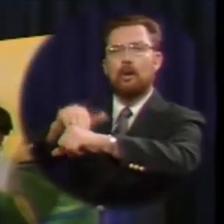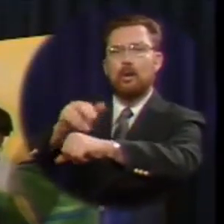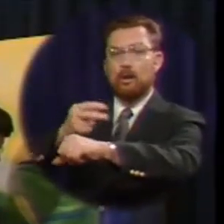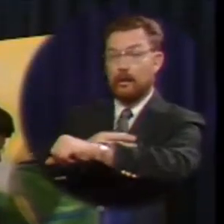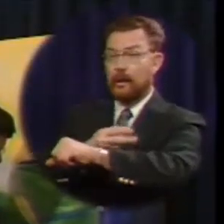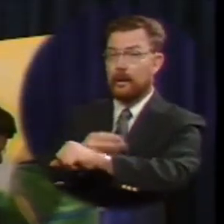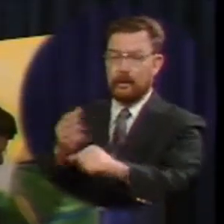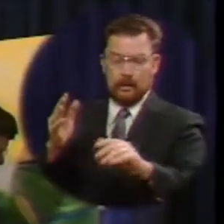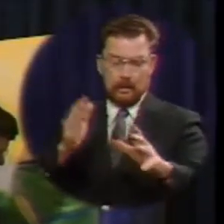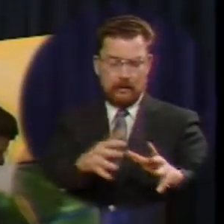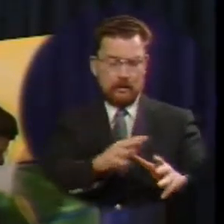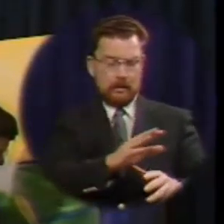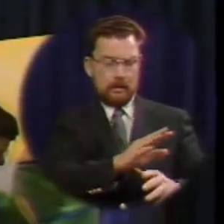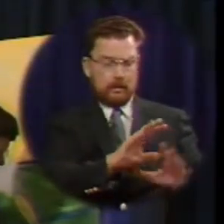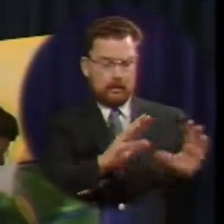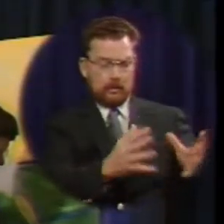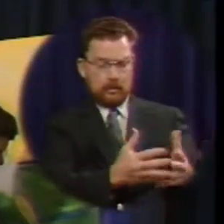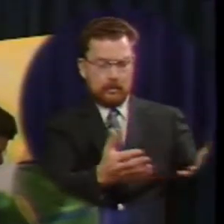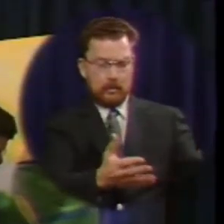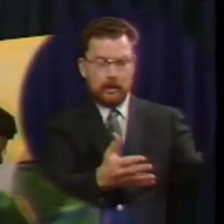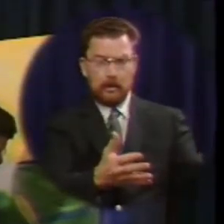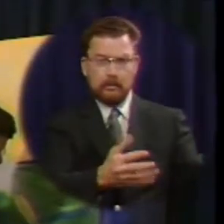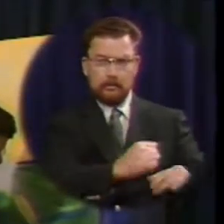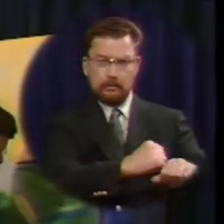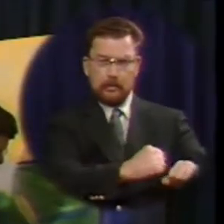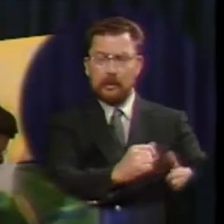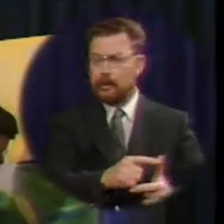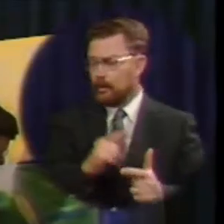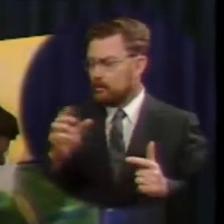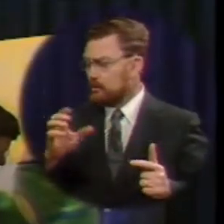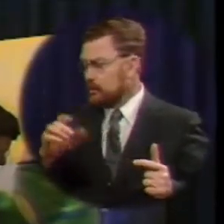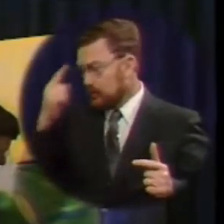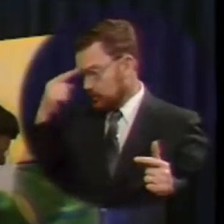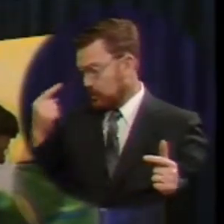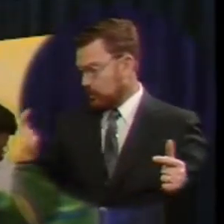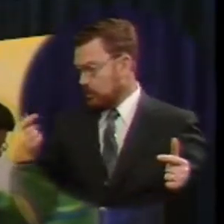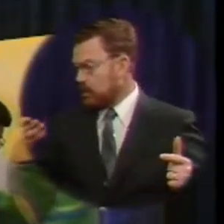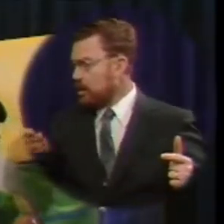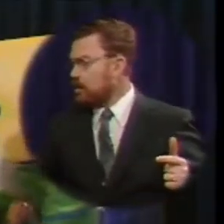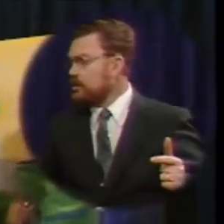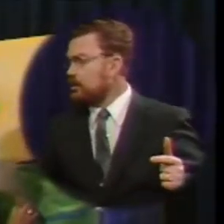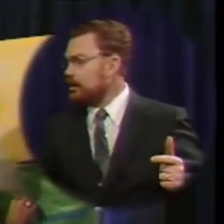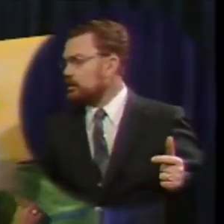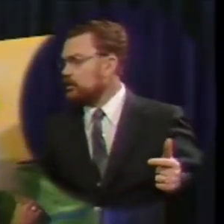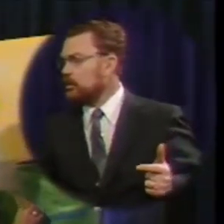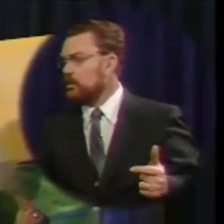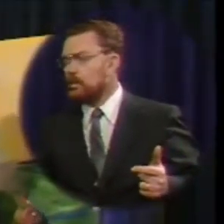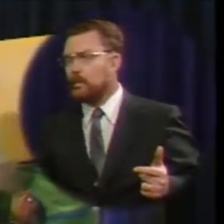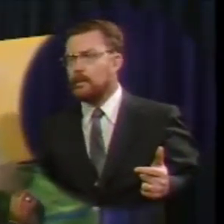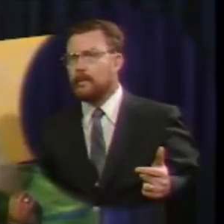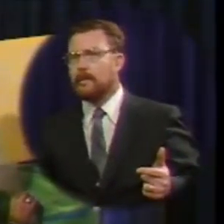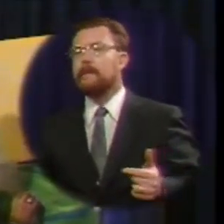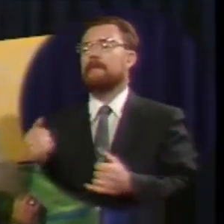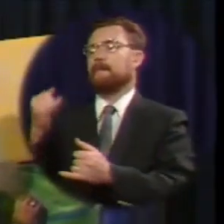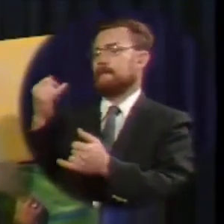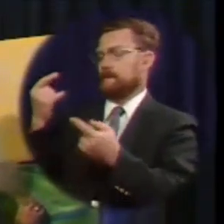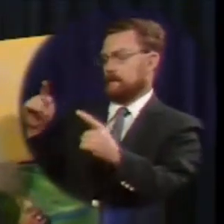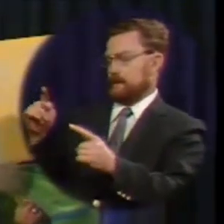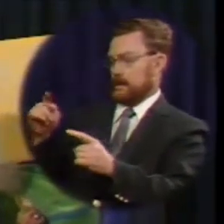left the flock in the wilderness and has gone seeking his one lost stray lamb finally his sharp eyes